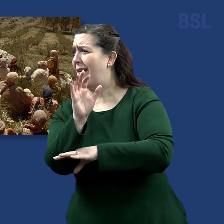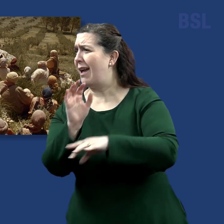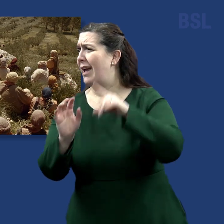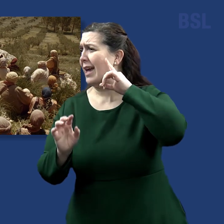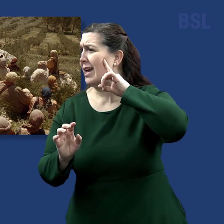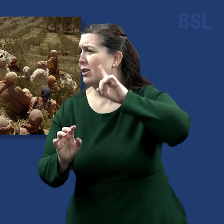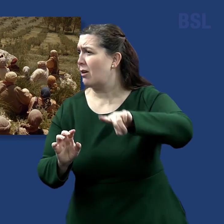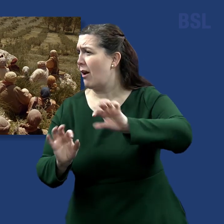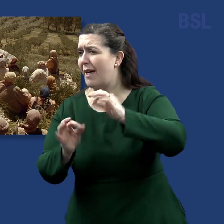ye did it not to me.